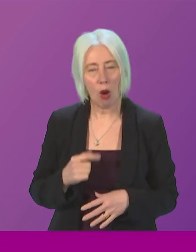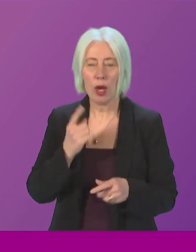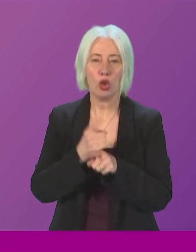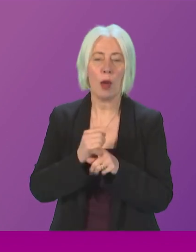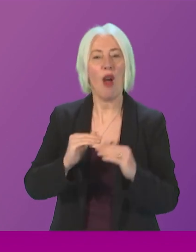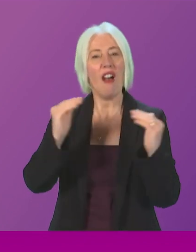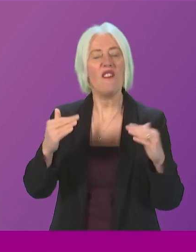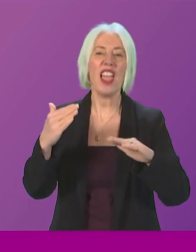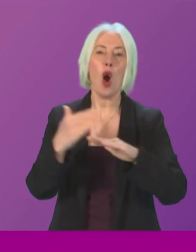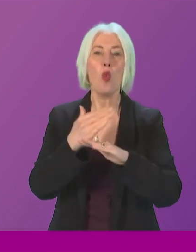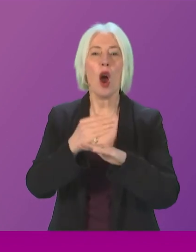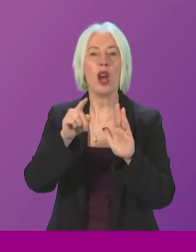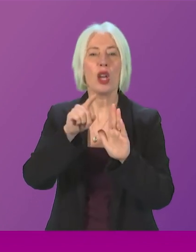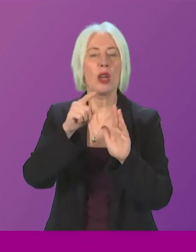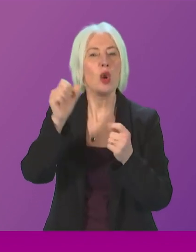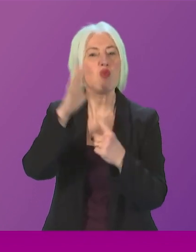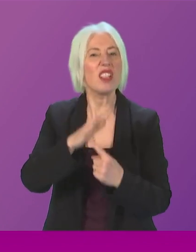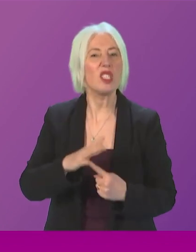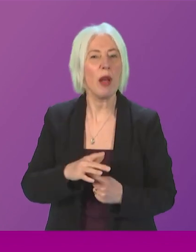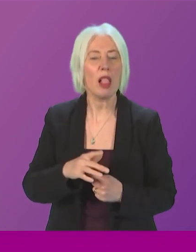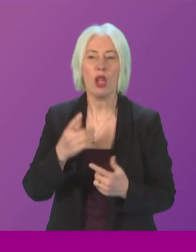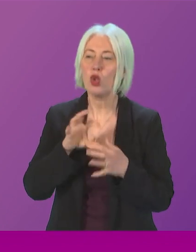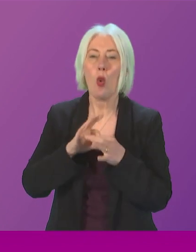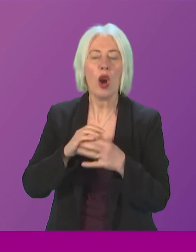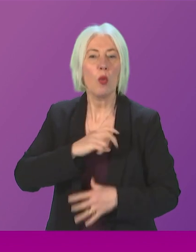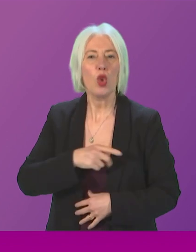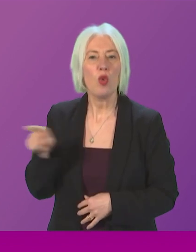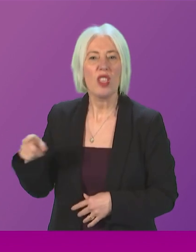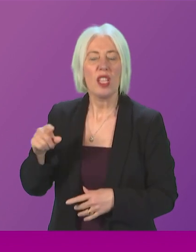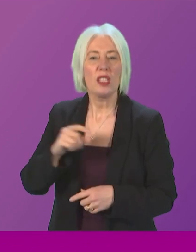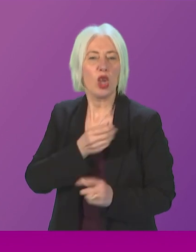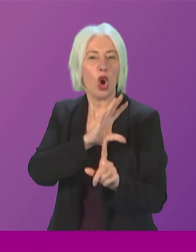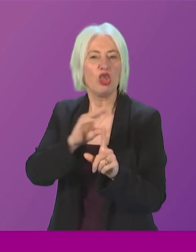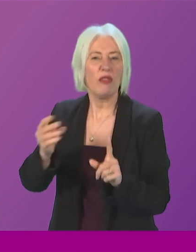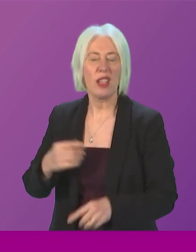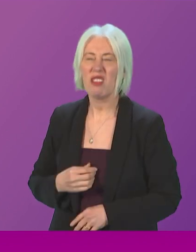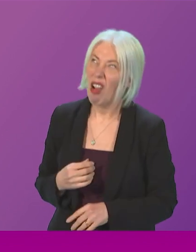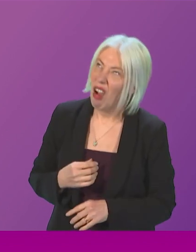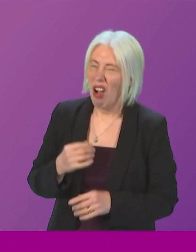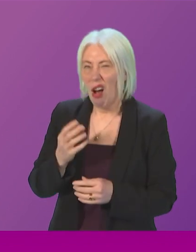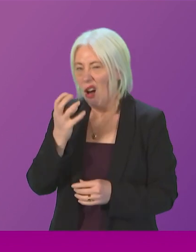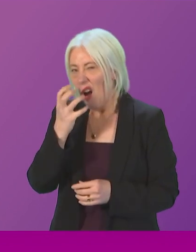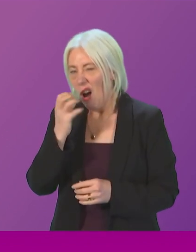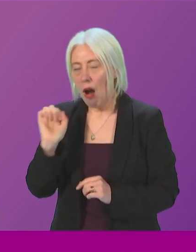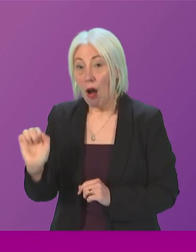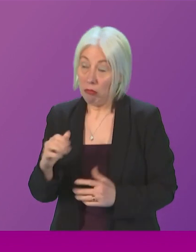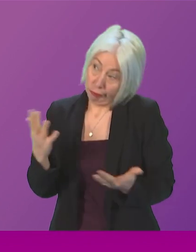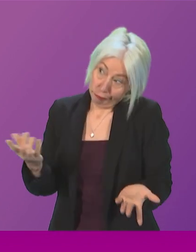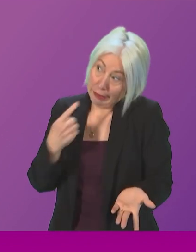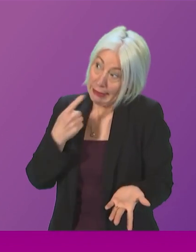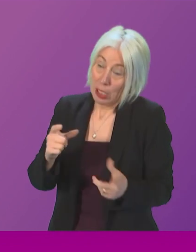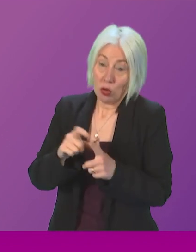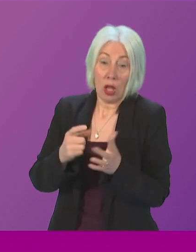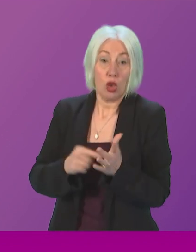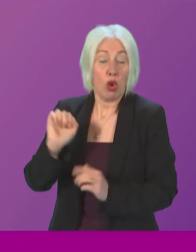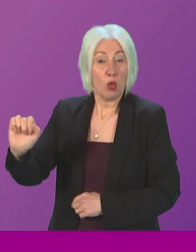work principles and working with trade union colleagues. What I would say to Douglas Ross is, he was